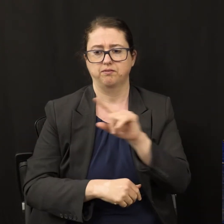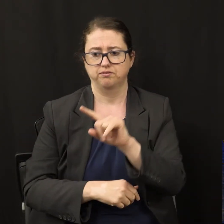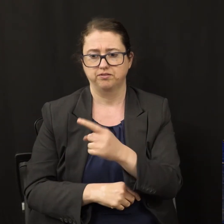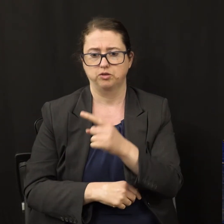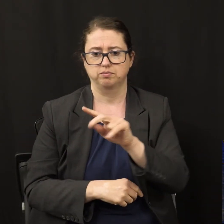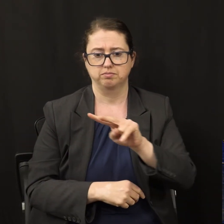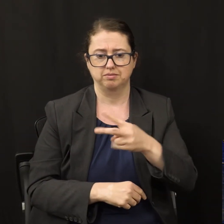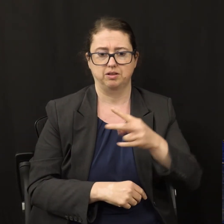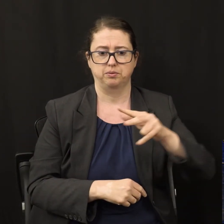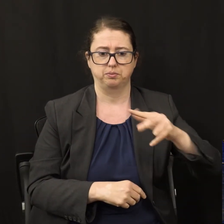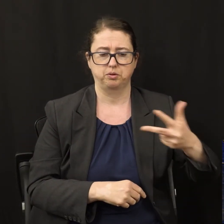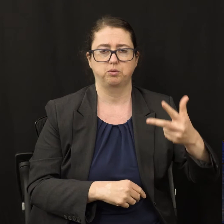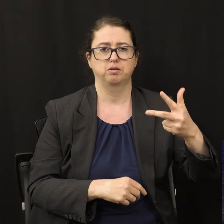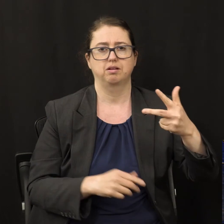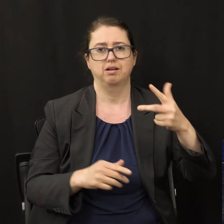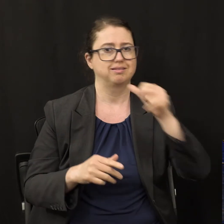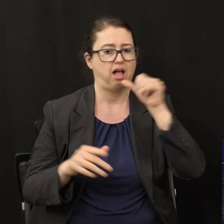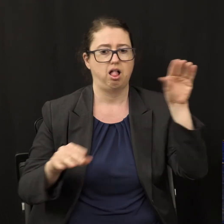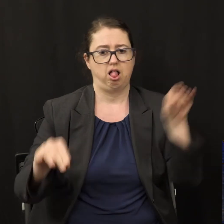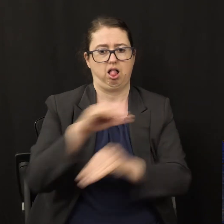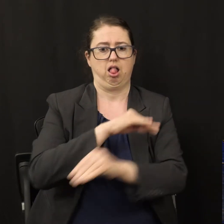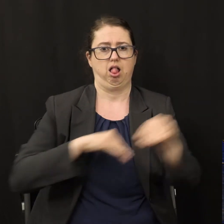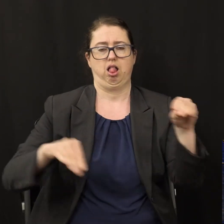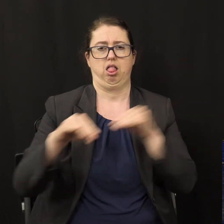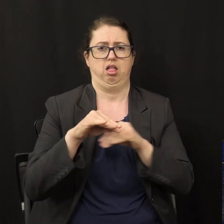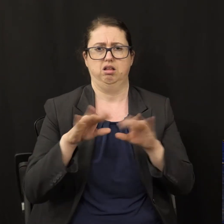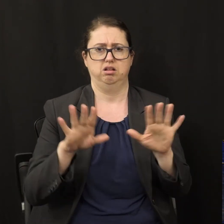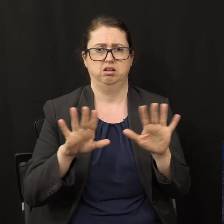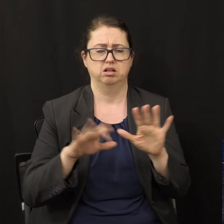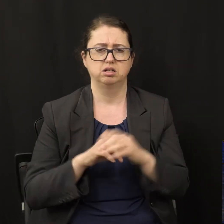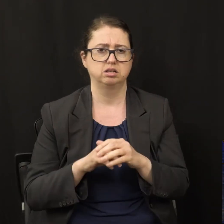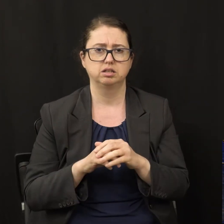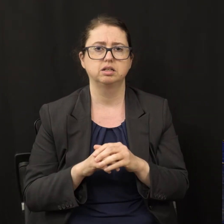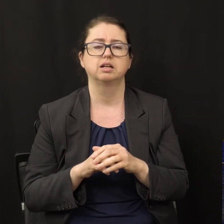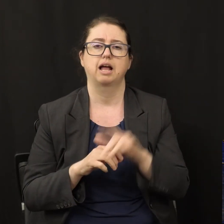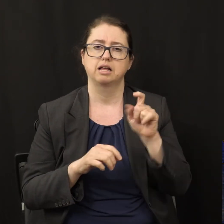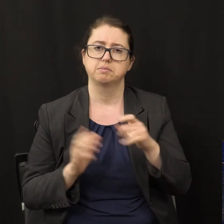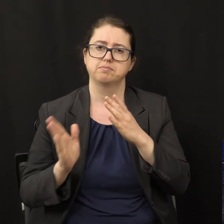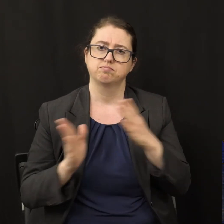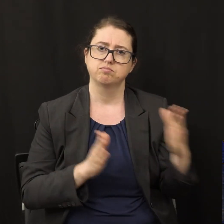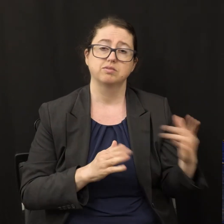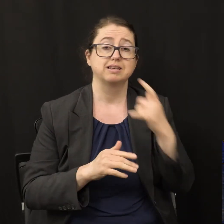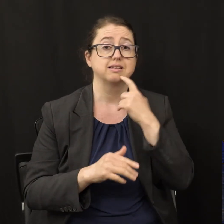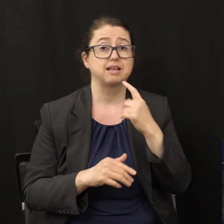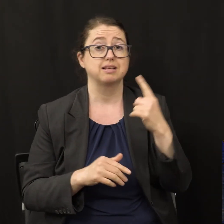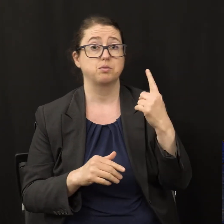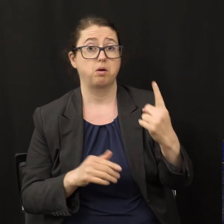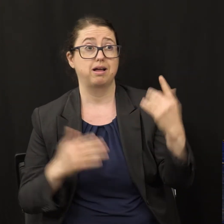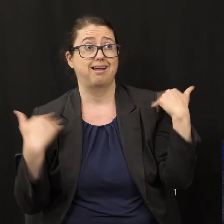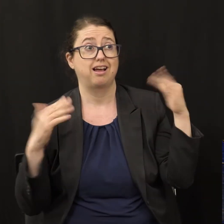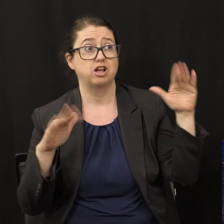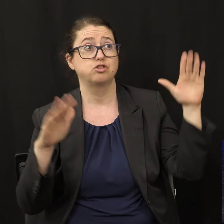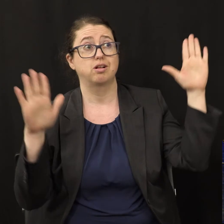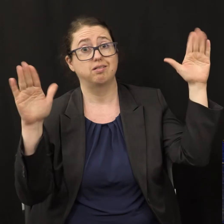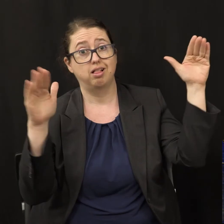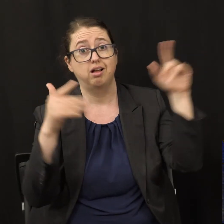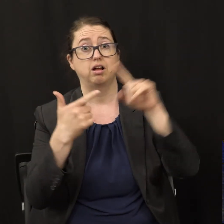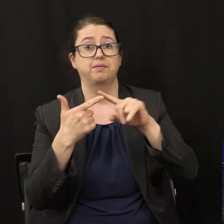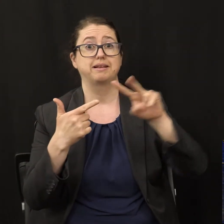We're told that an angel flies in the midst of heaven, then it says, another angel, and it says, another angel followed them.